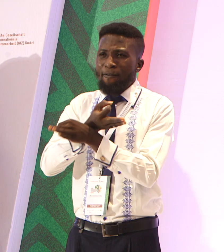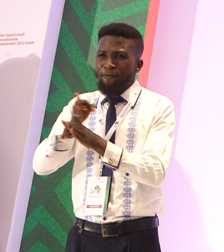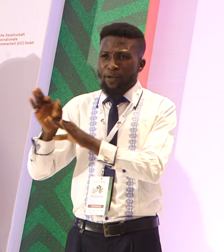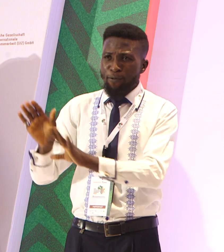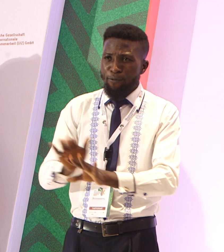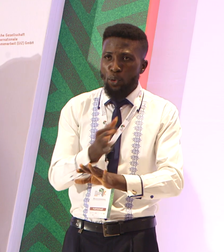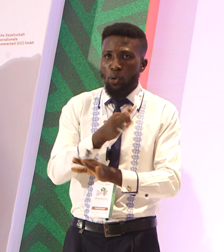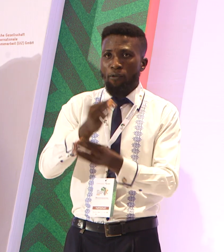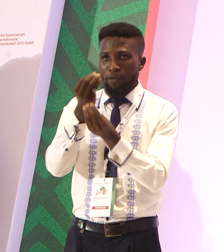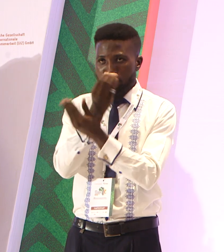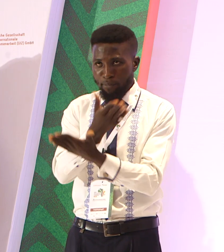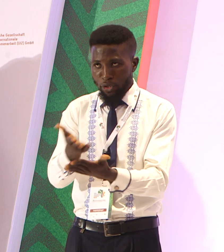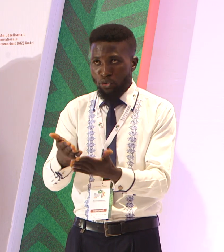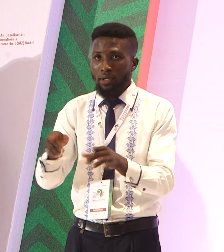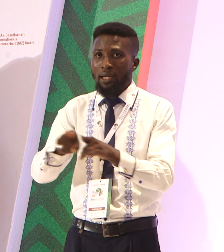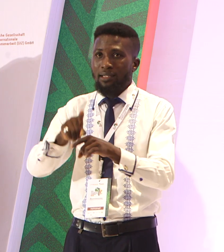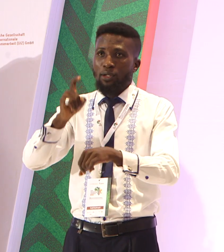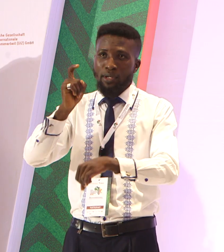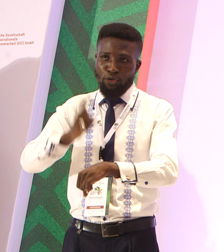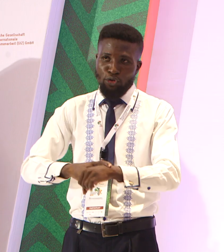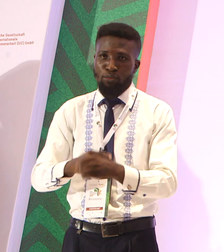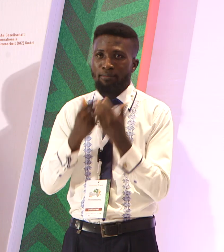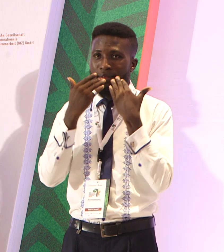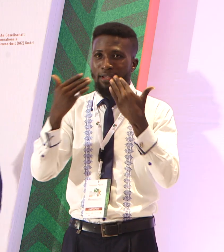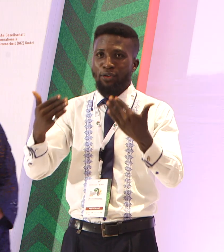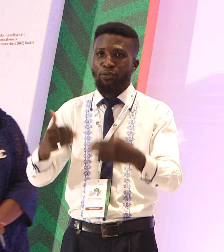as that were in due. Thank you.